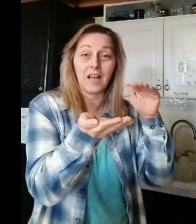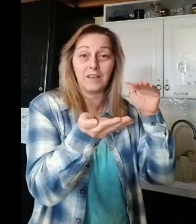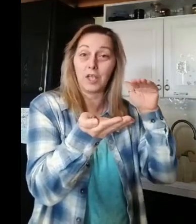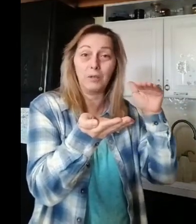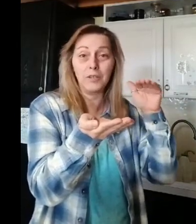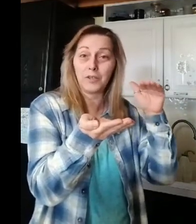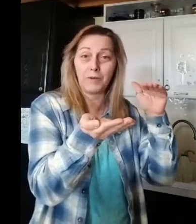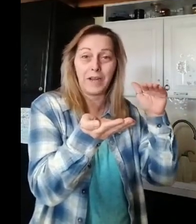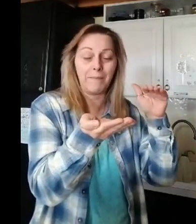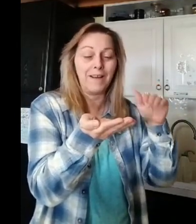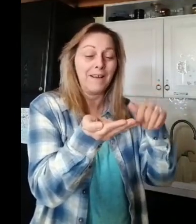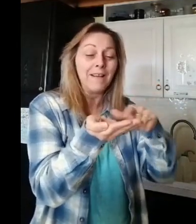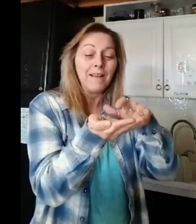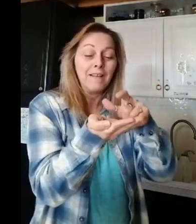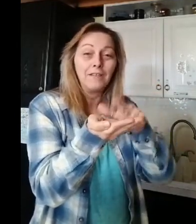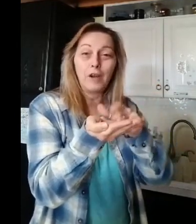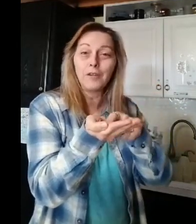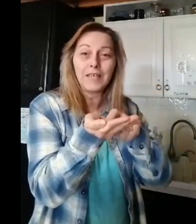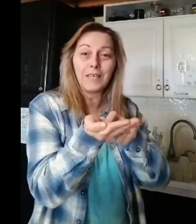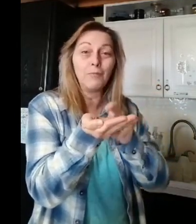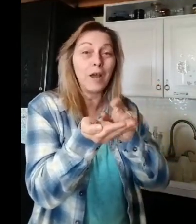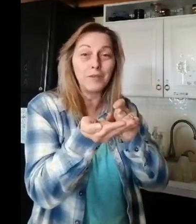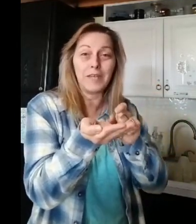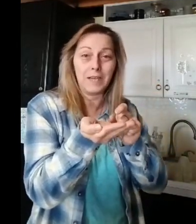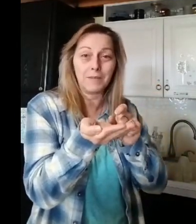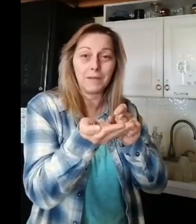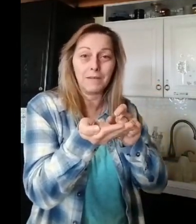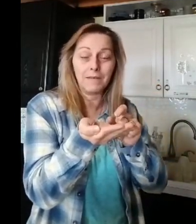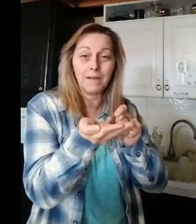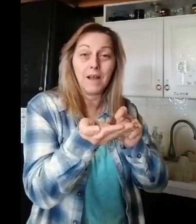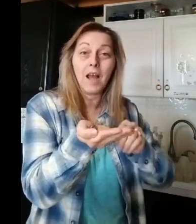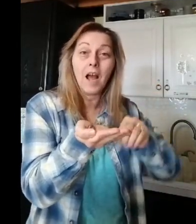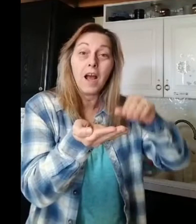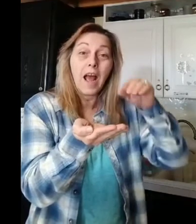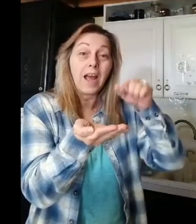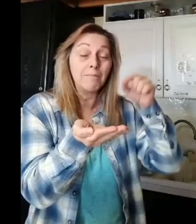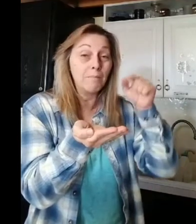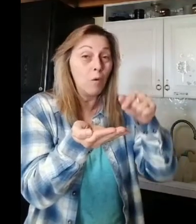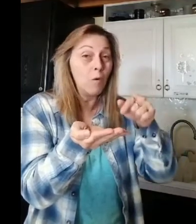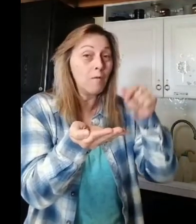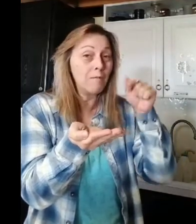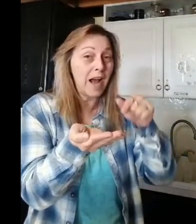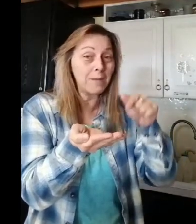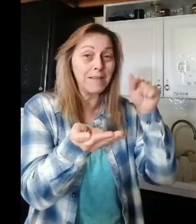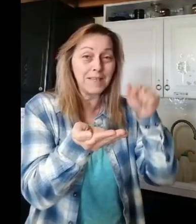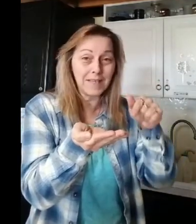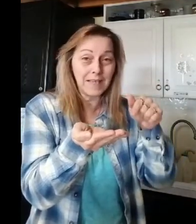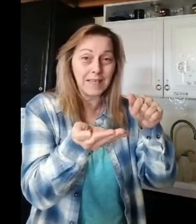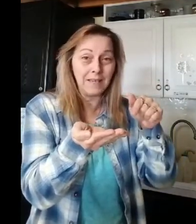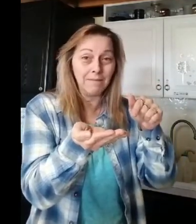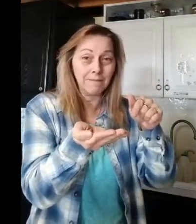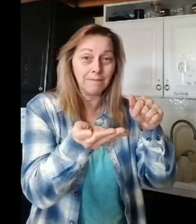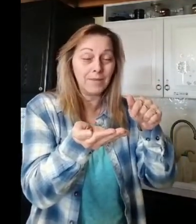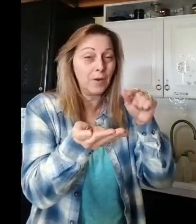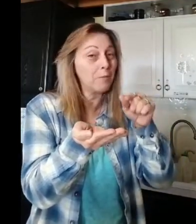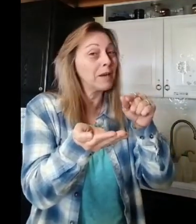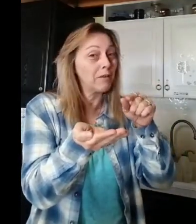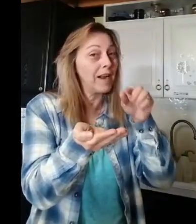the coolest trip, 13 rose hips have more vitamin C, you heard me correctly,